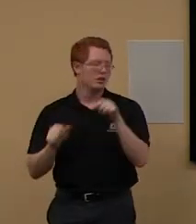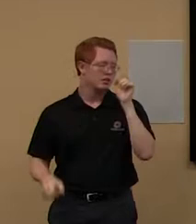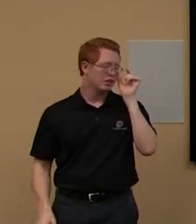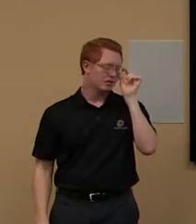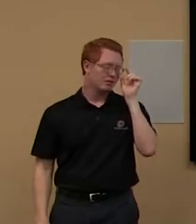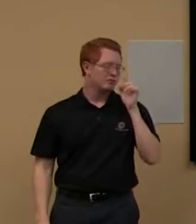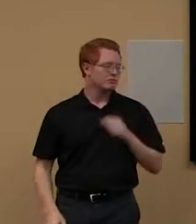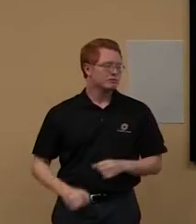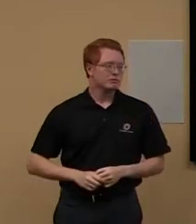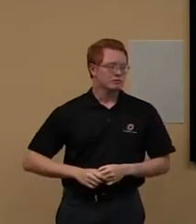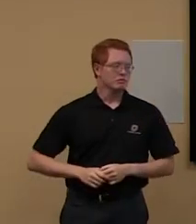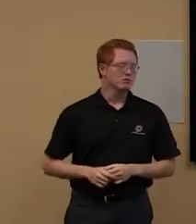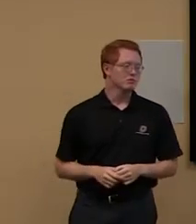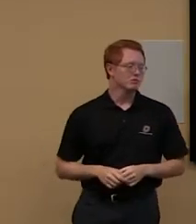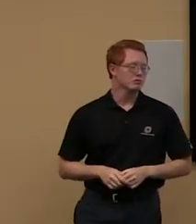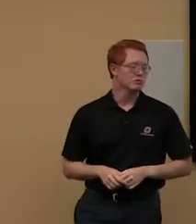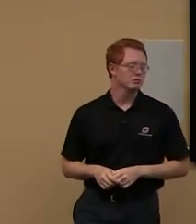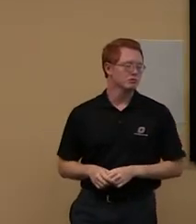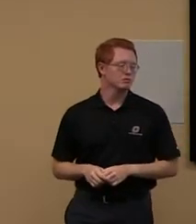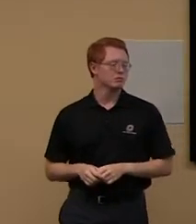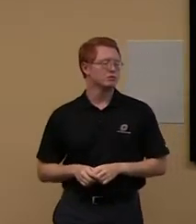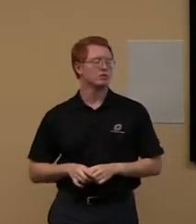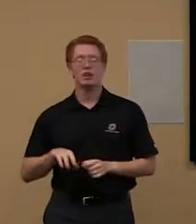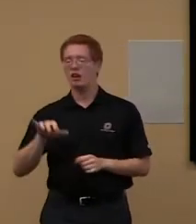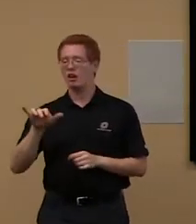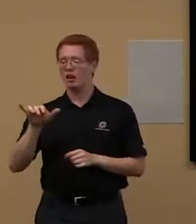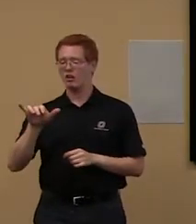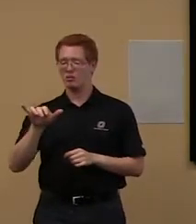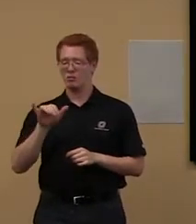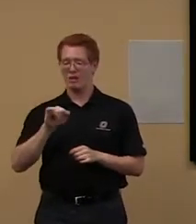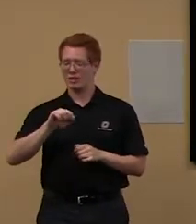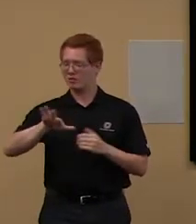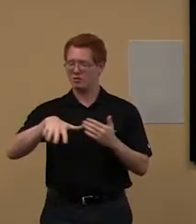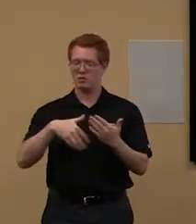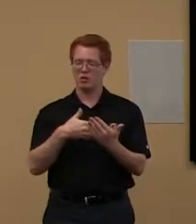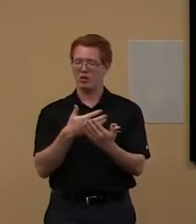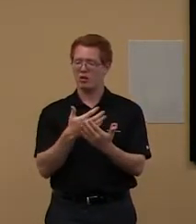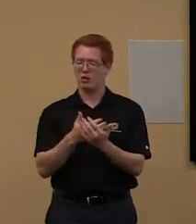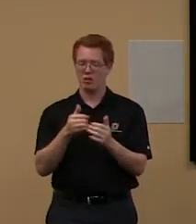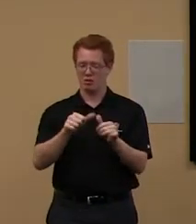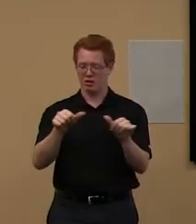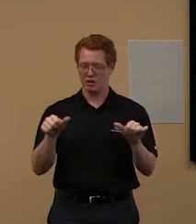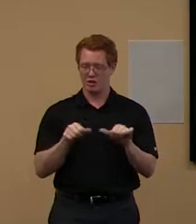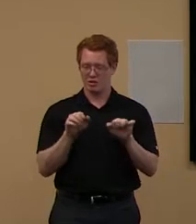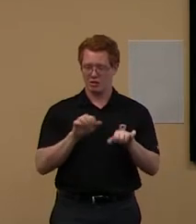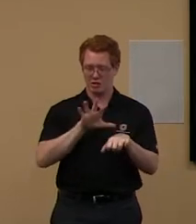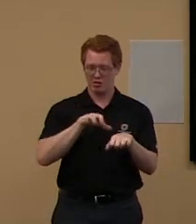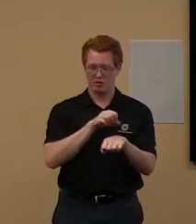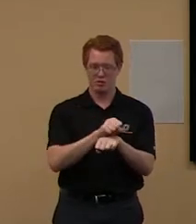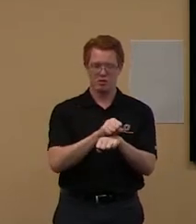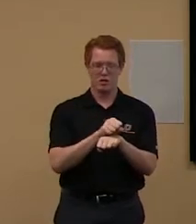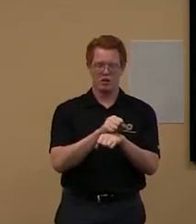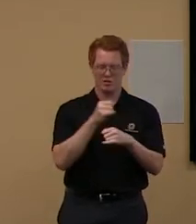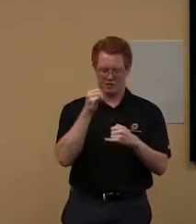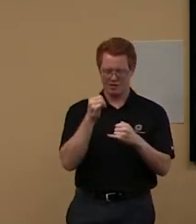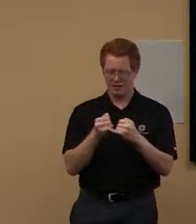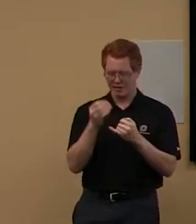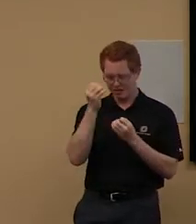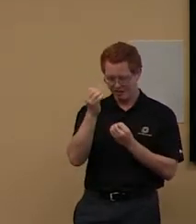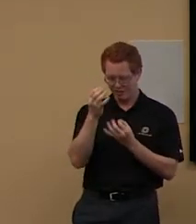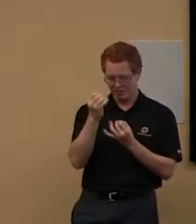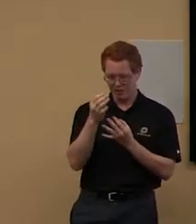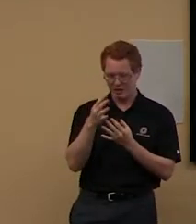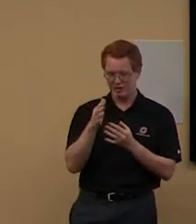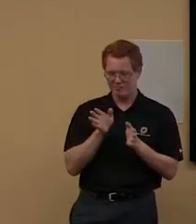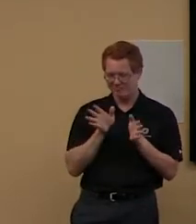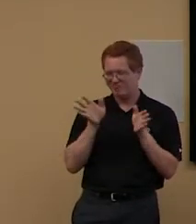So then, so that is our spaces. A little, one last thing about sort of our, our spaces in general.